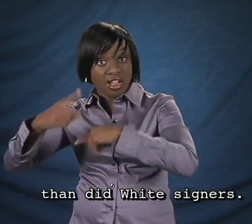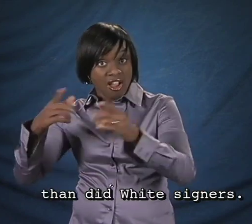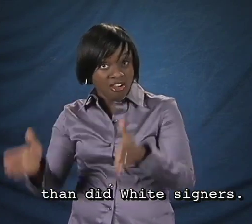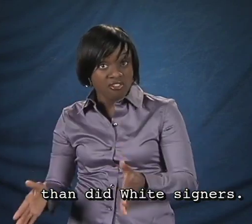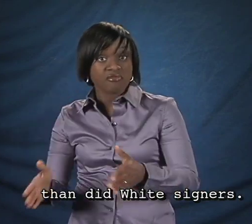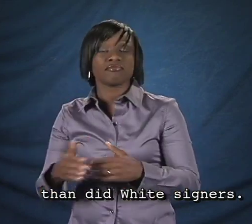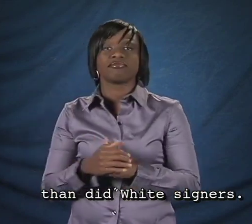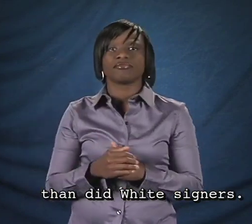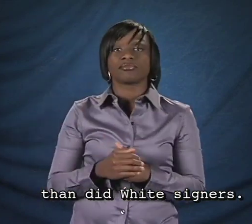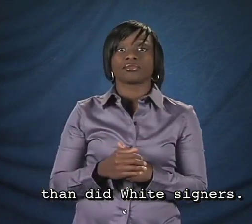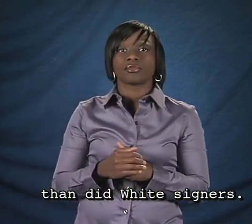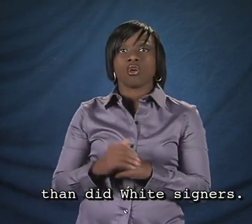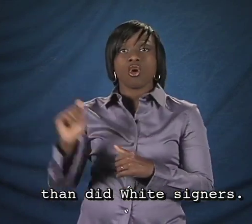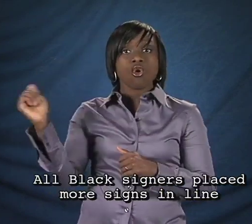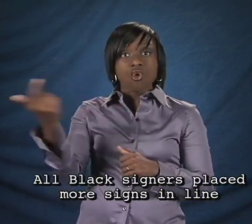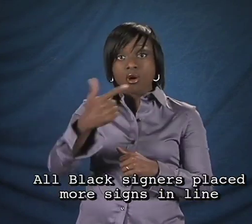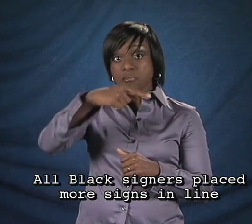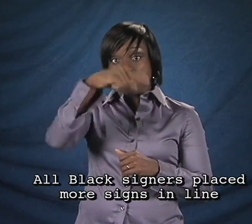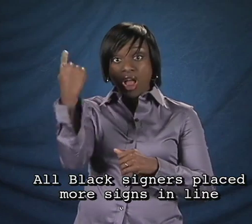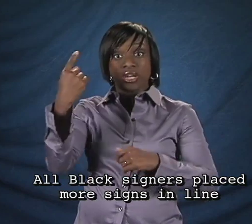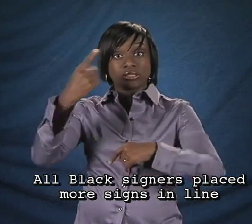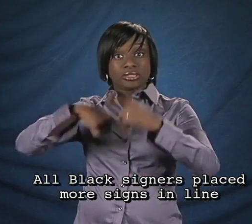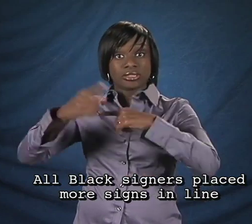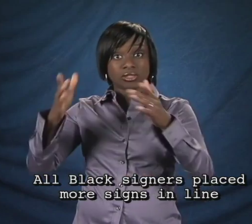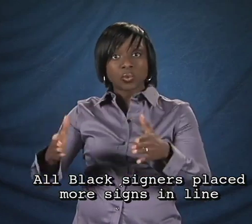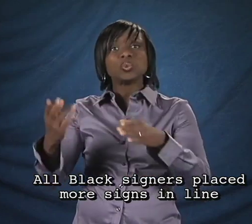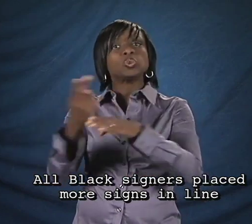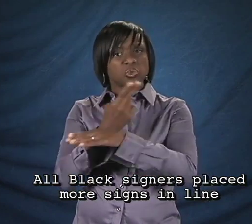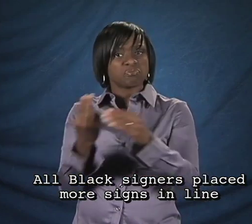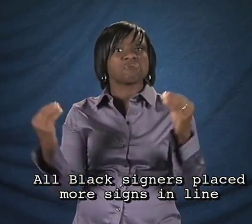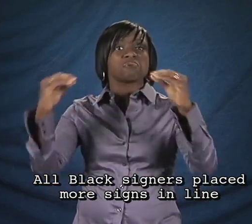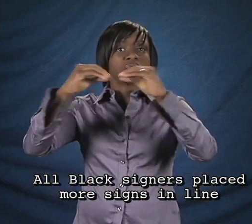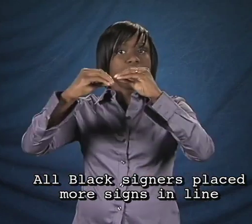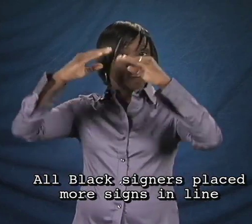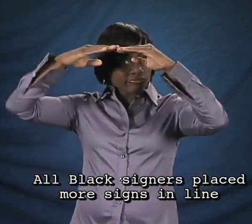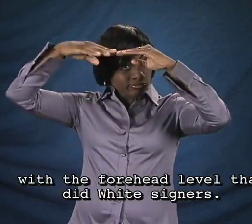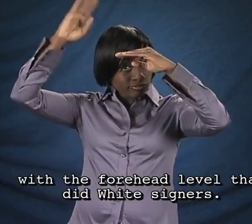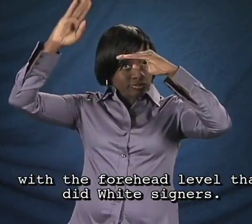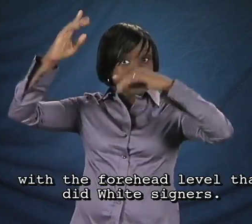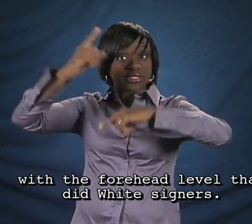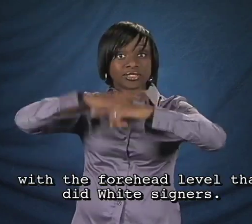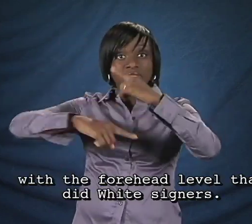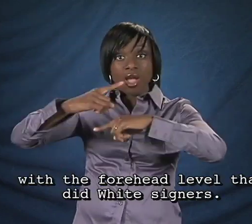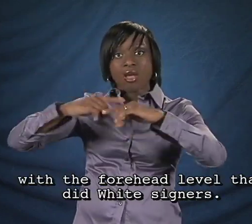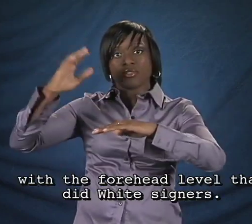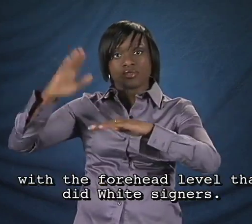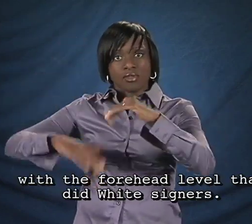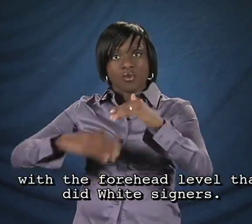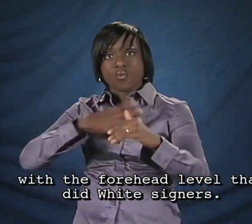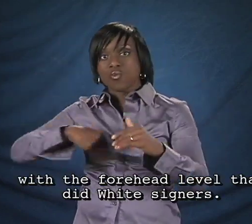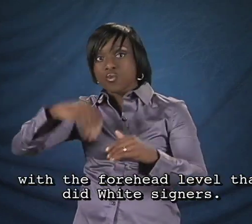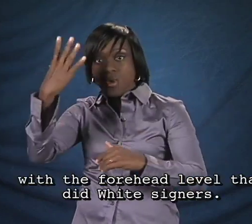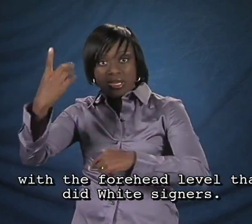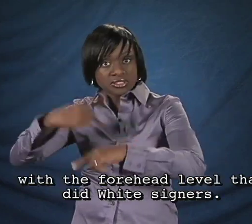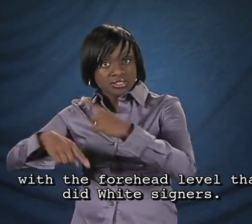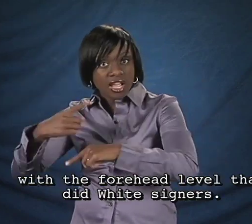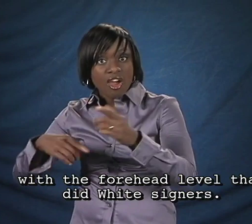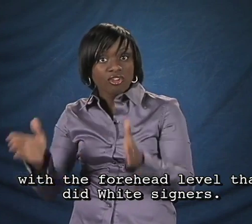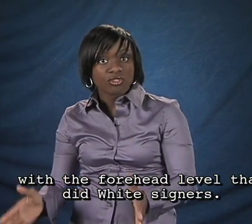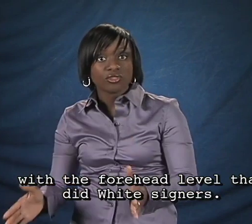signers. All Black signers placed more signs in line with the forehead level than did White signers.